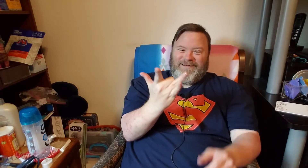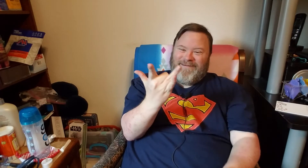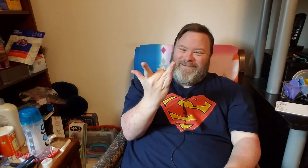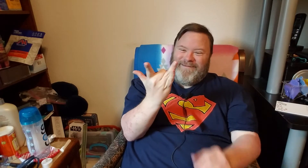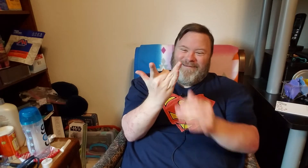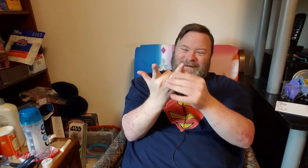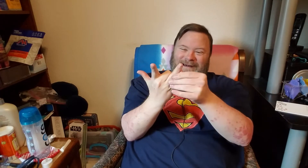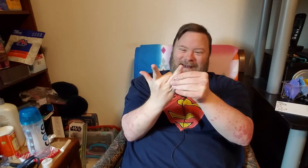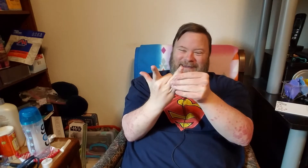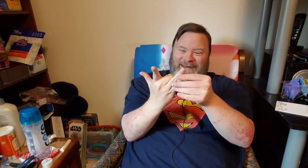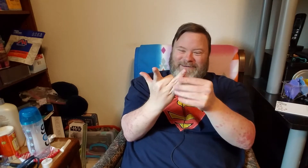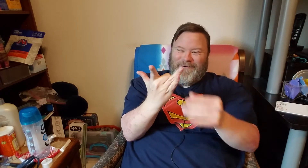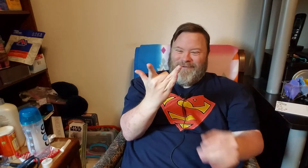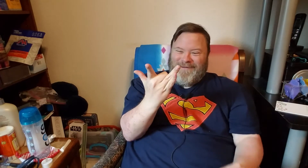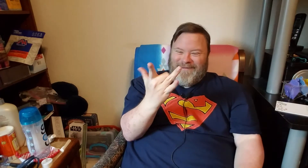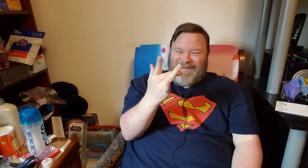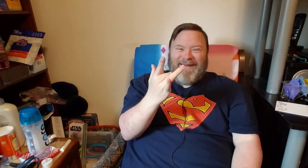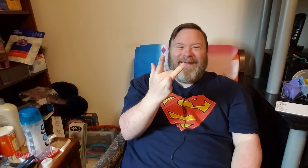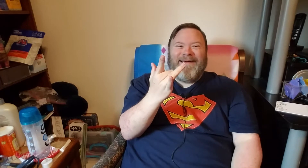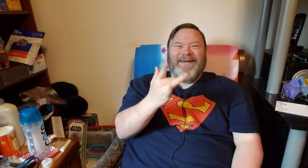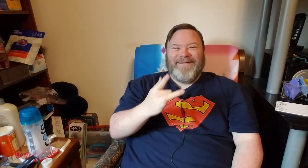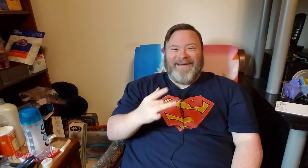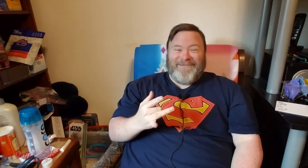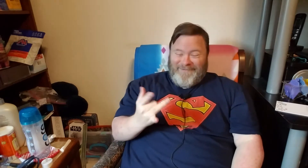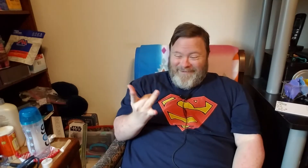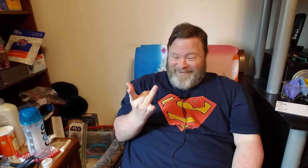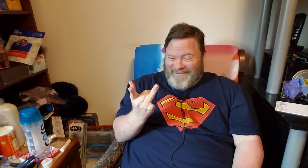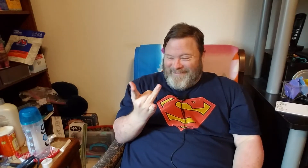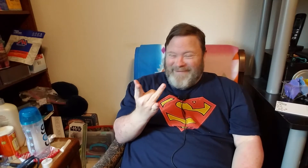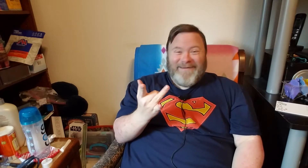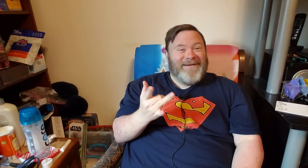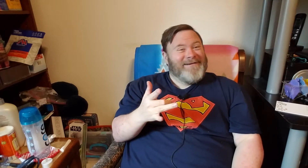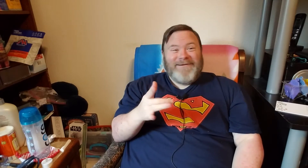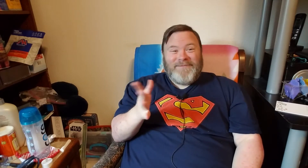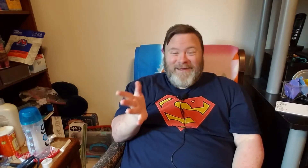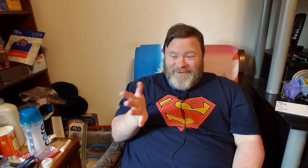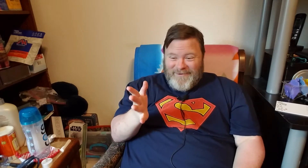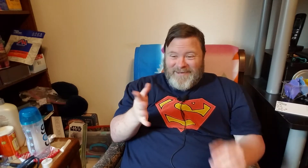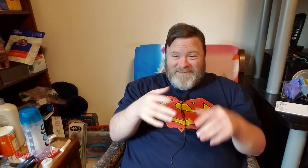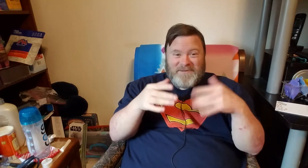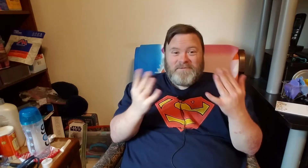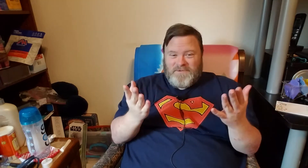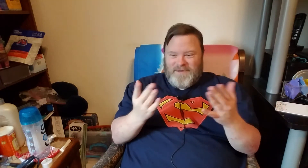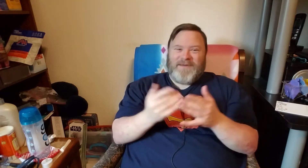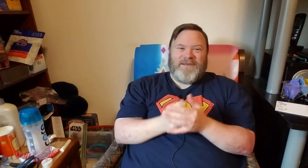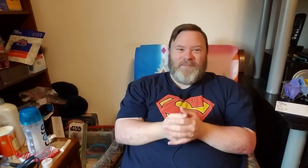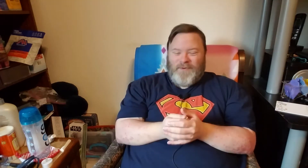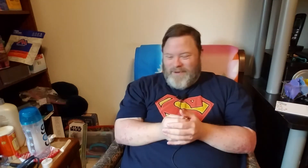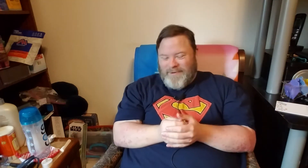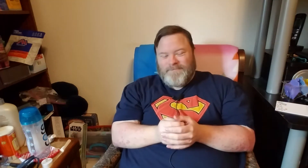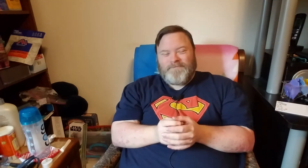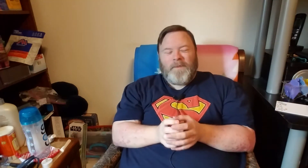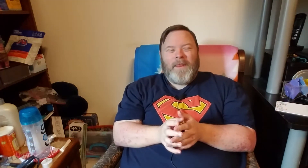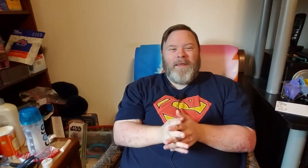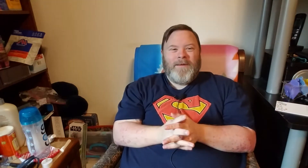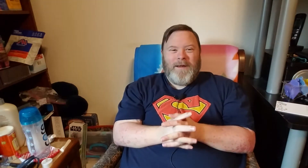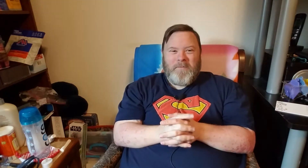I can't do it that's funny but anyways you get the point I'm really